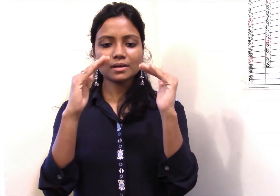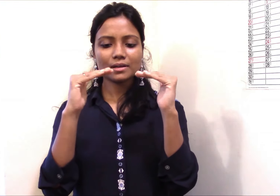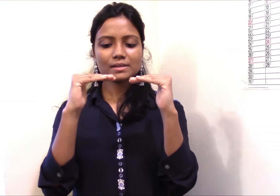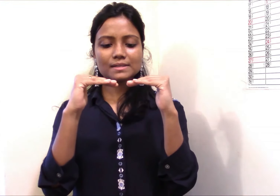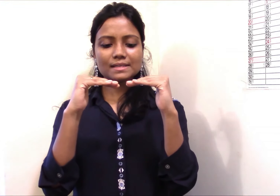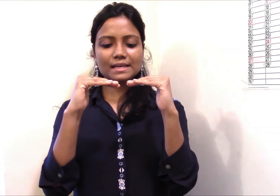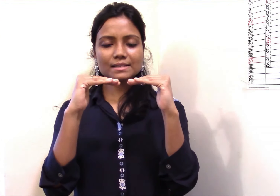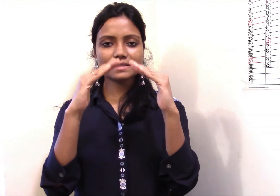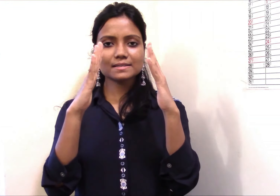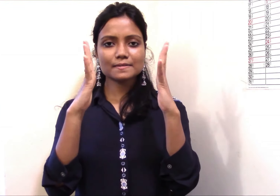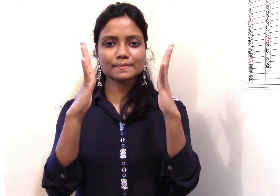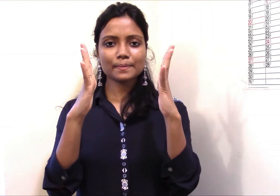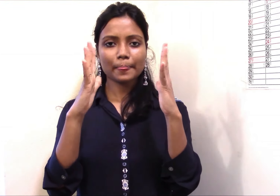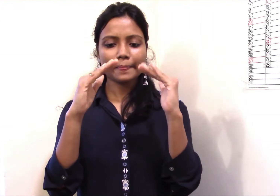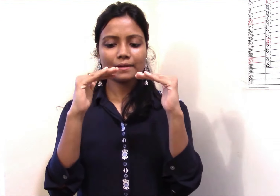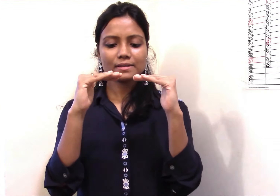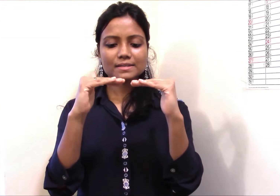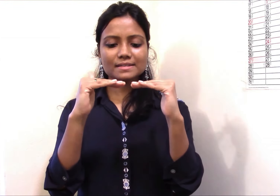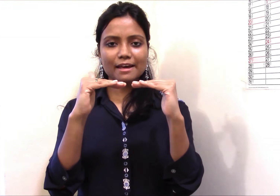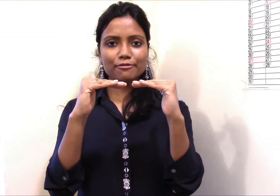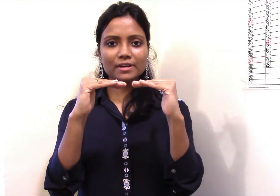Six. Seven.